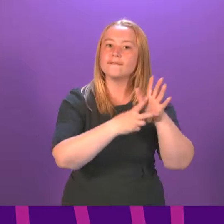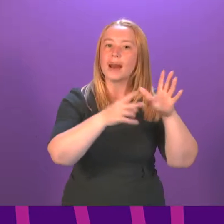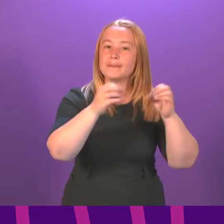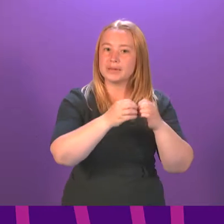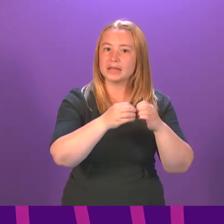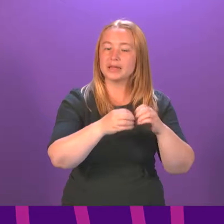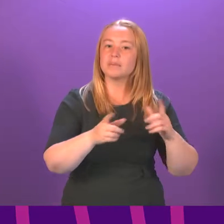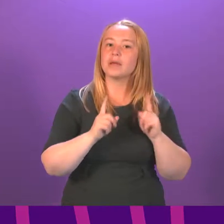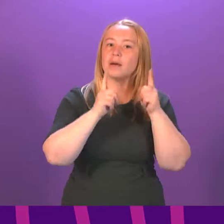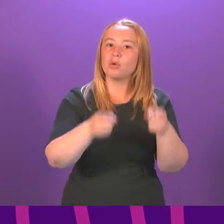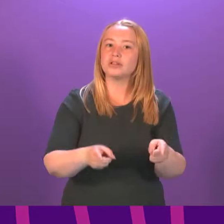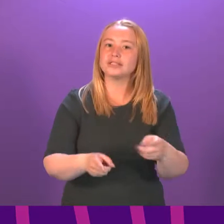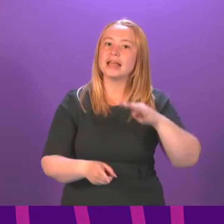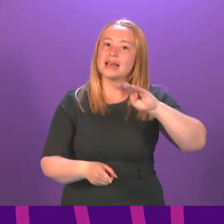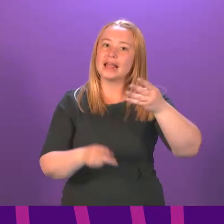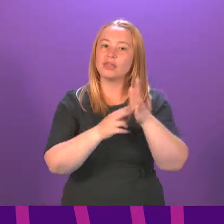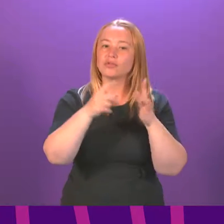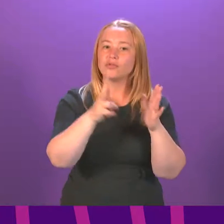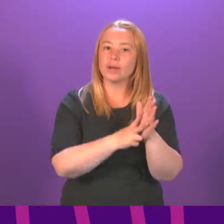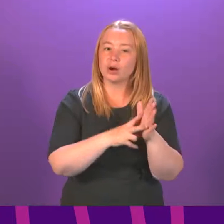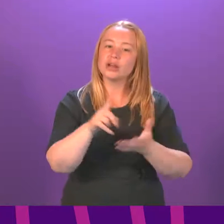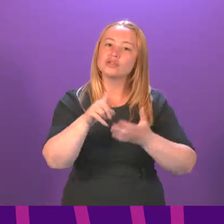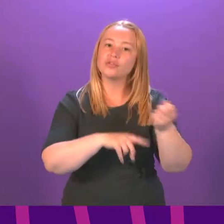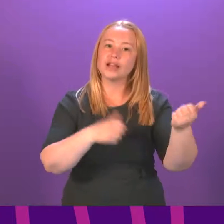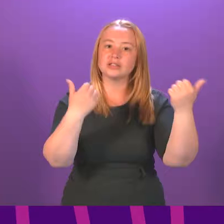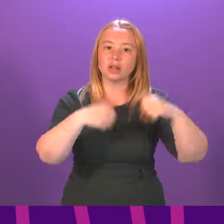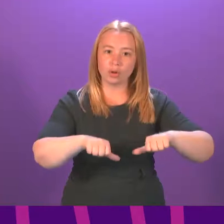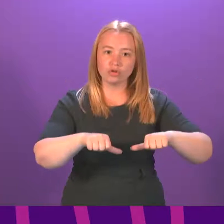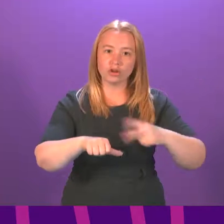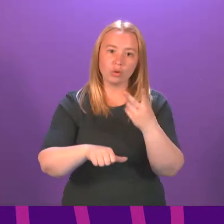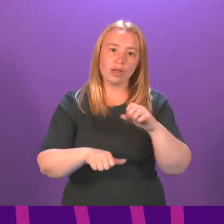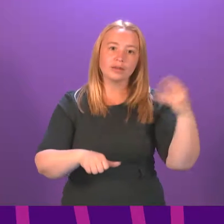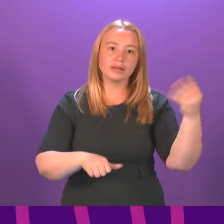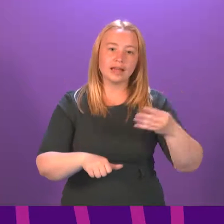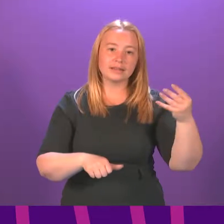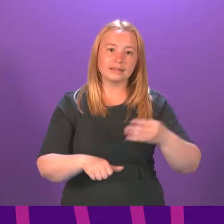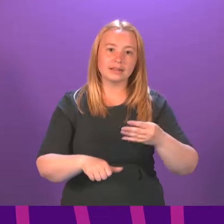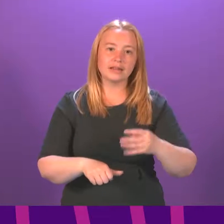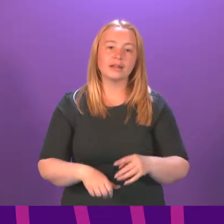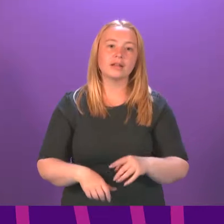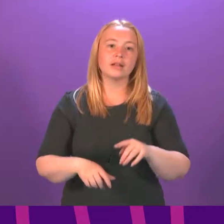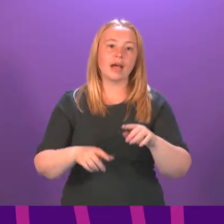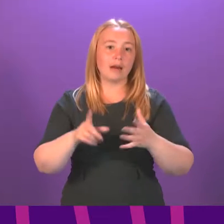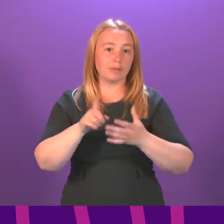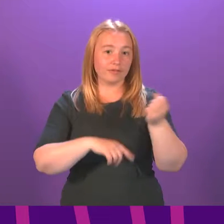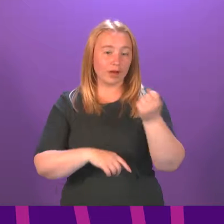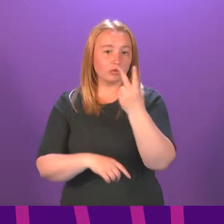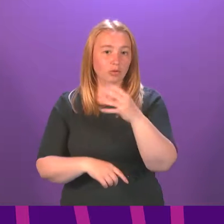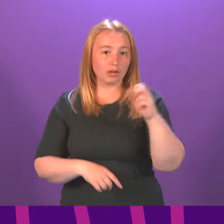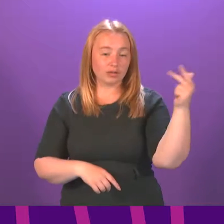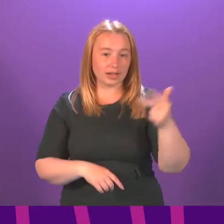on 9th of November 2017 to find a solution. The government was given a report by Berners Corlett Three Keys in January 2018.